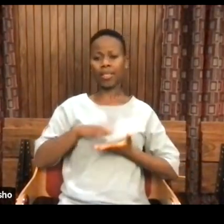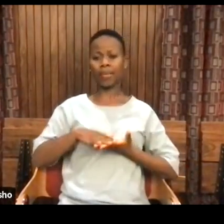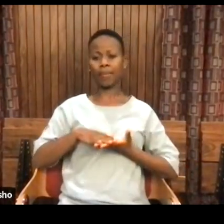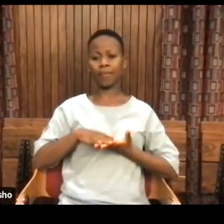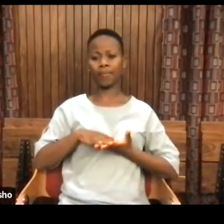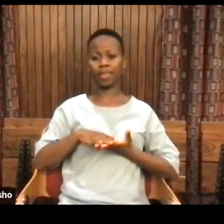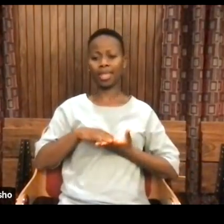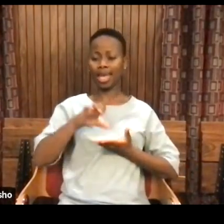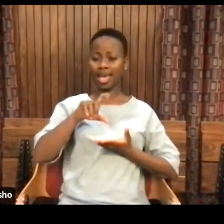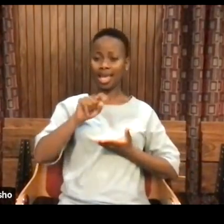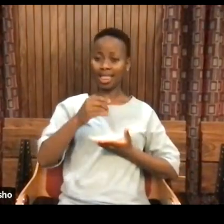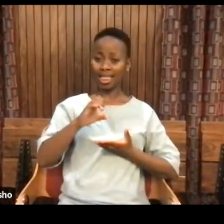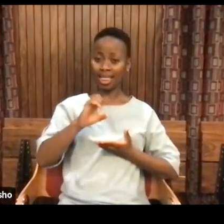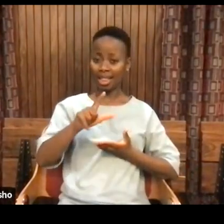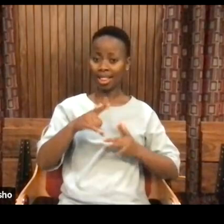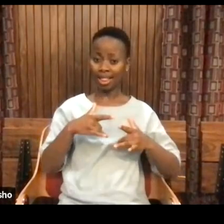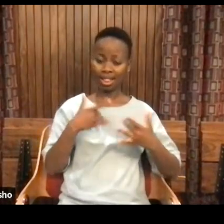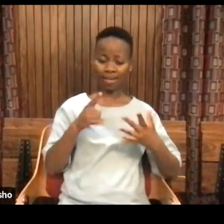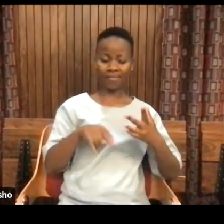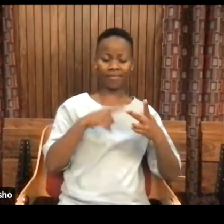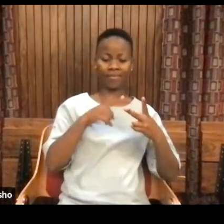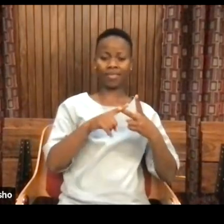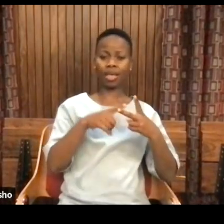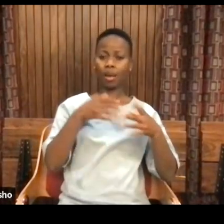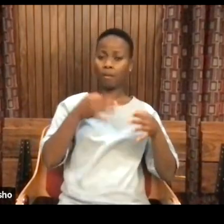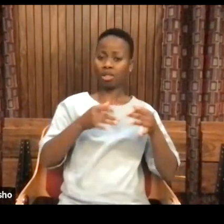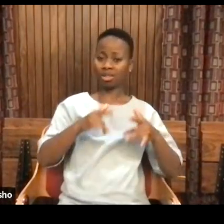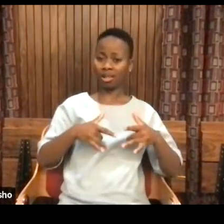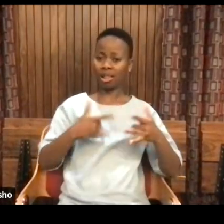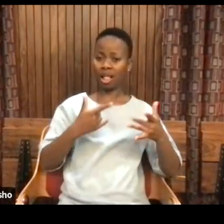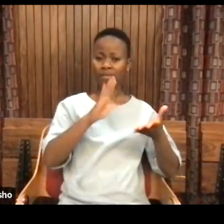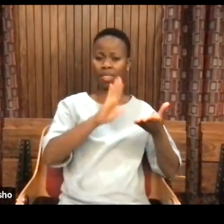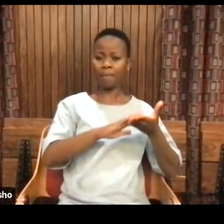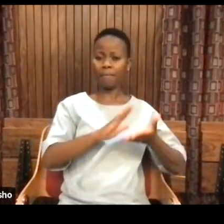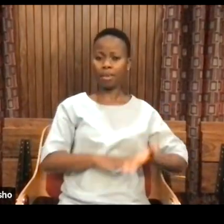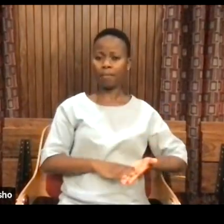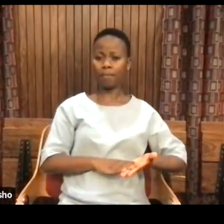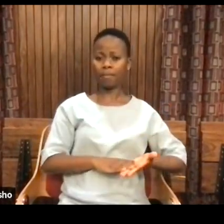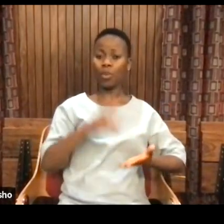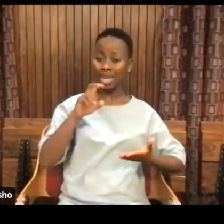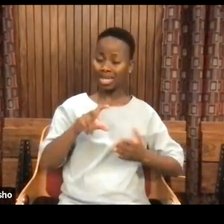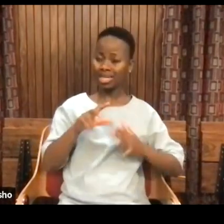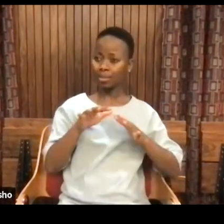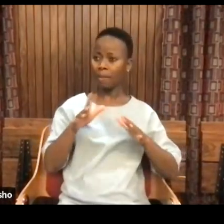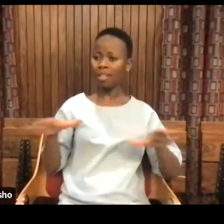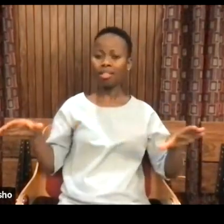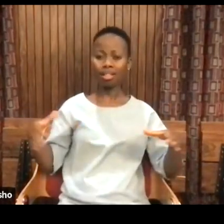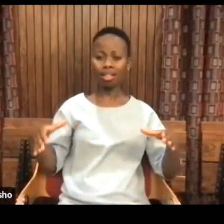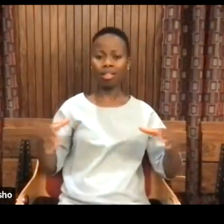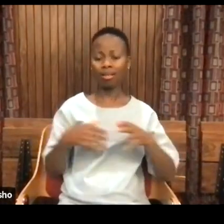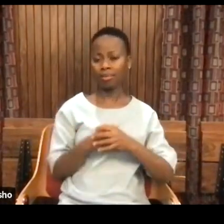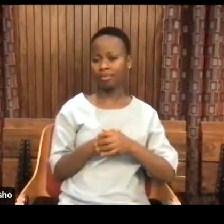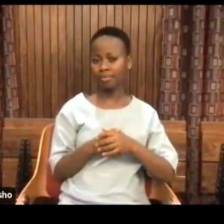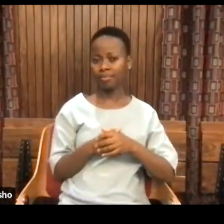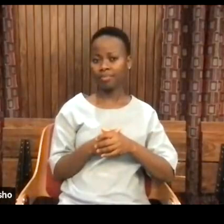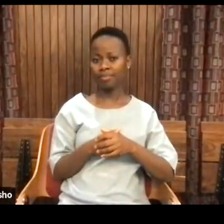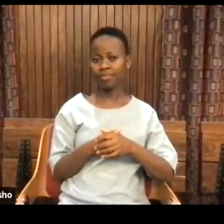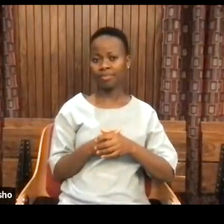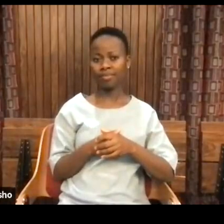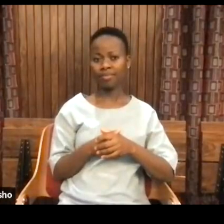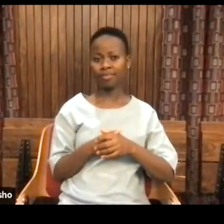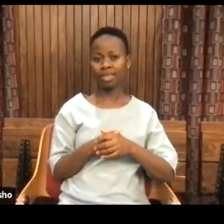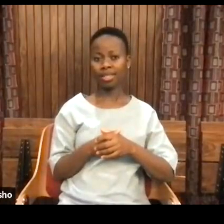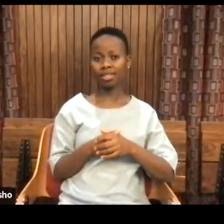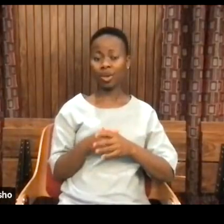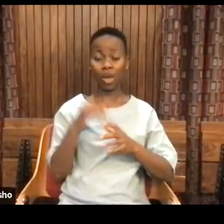ethical life, our political life, our ability to make things happen. Well, after a while, people are like, you know, want to hang out